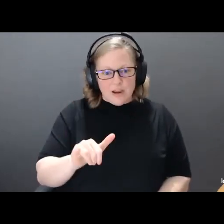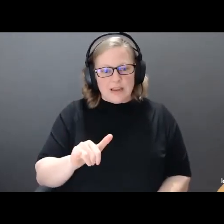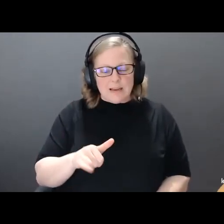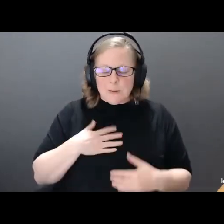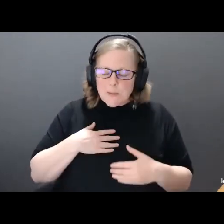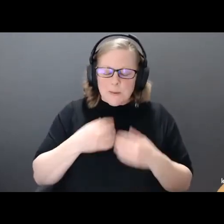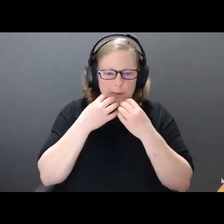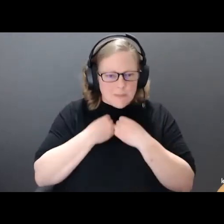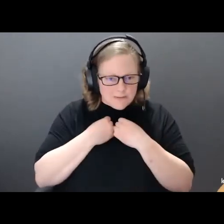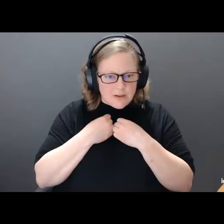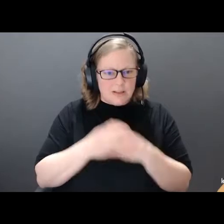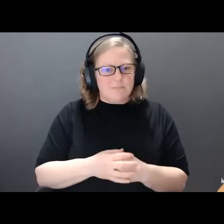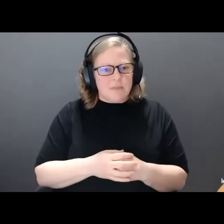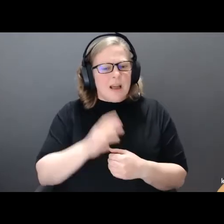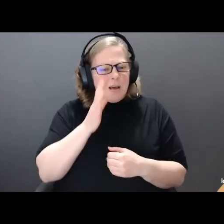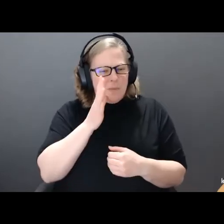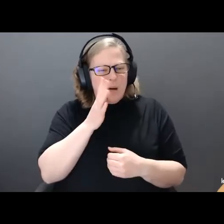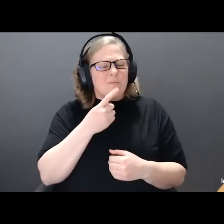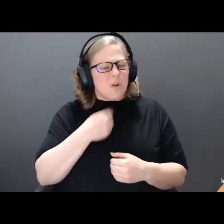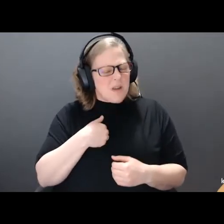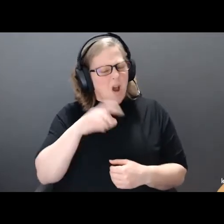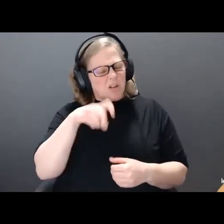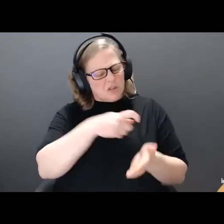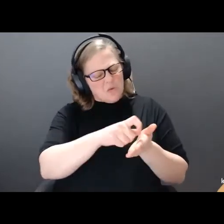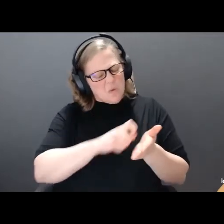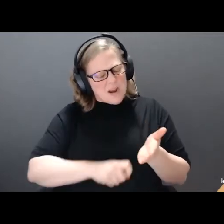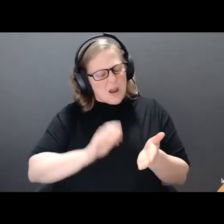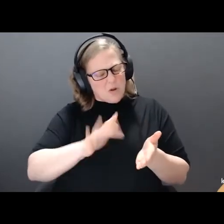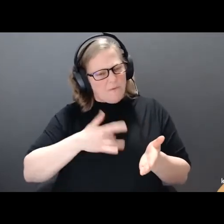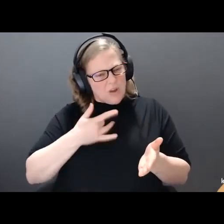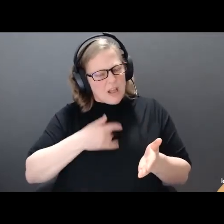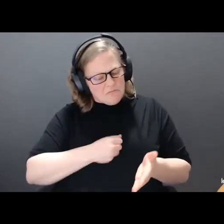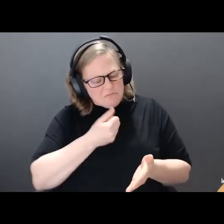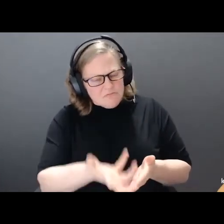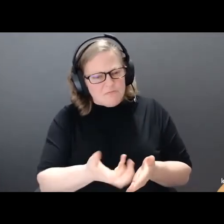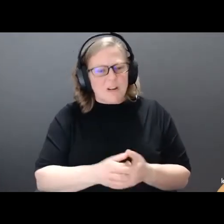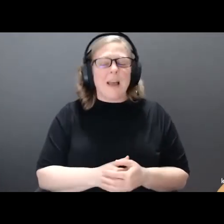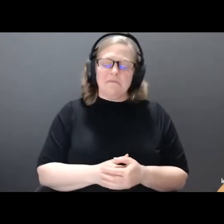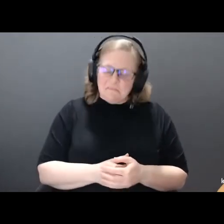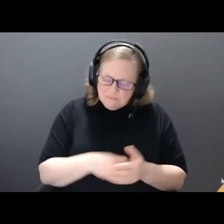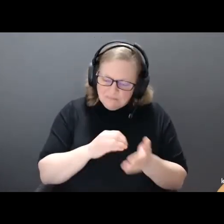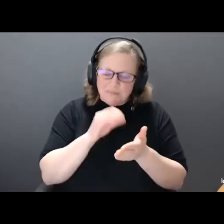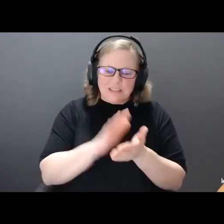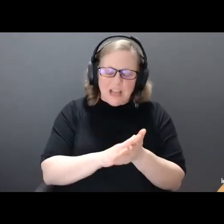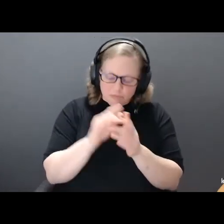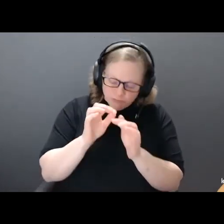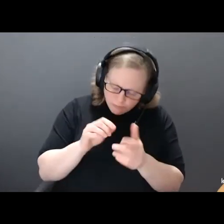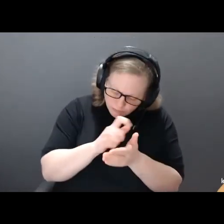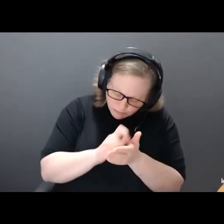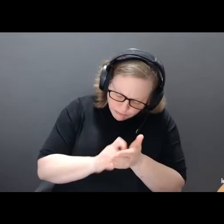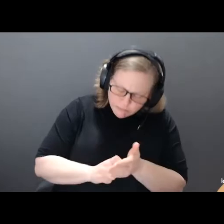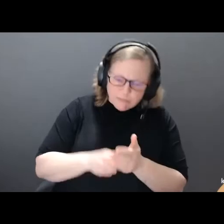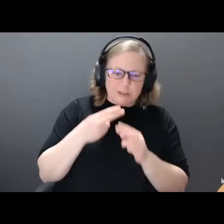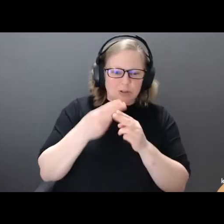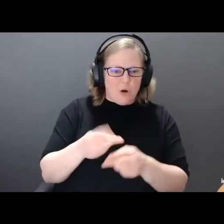what I was feeling and what I was struggling with. We called this My Dyslexic Diary. The idea for my website, however, was originally